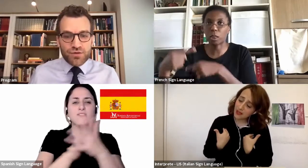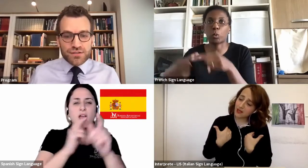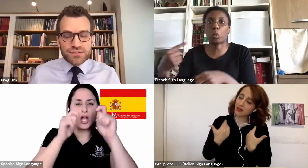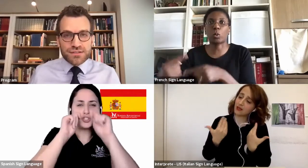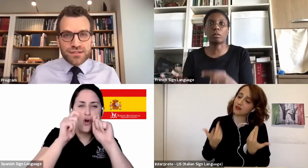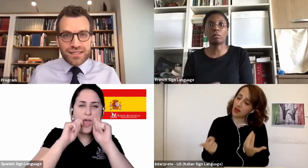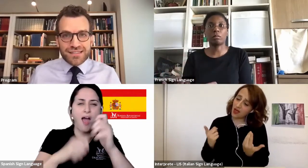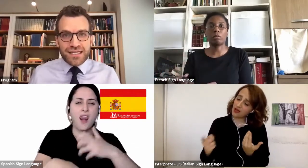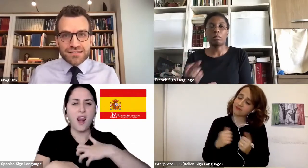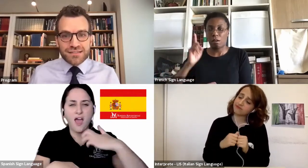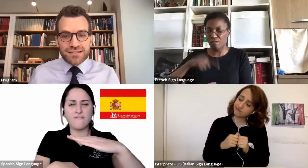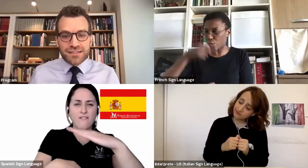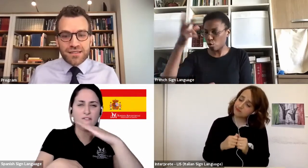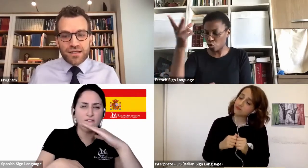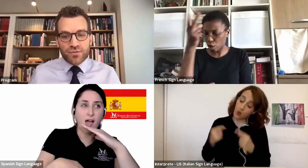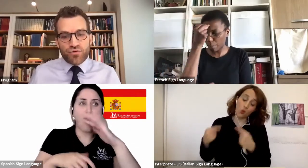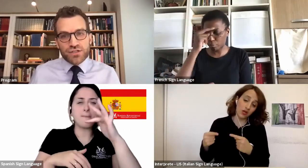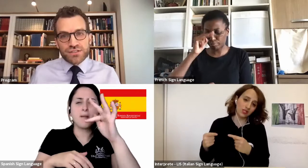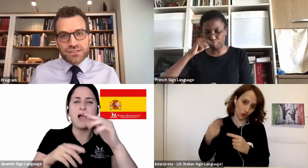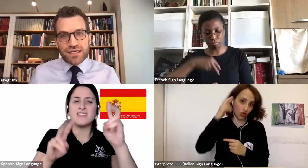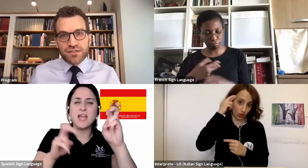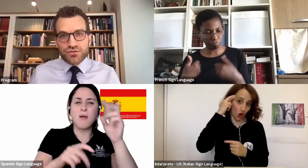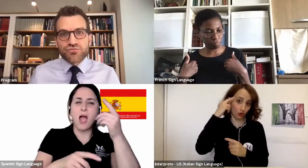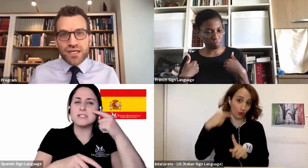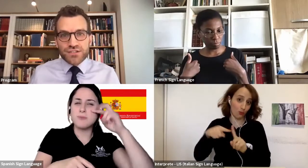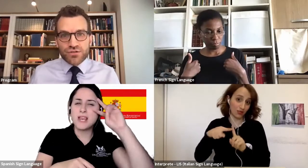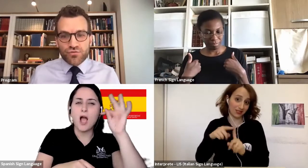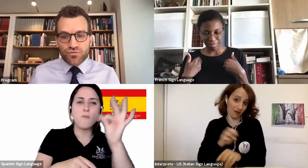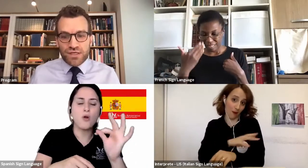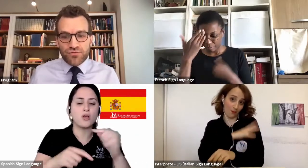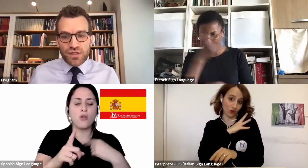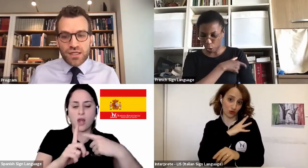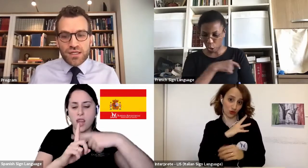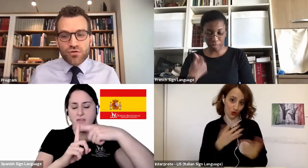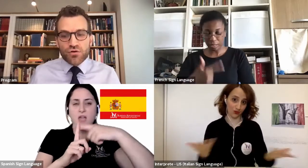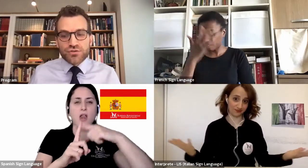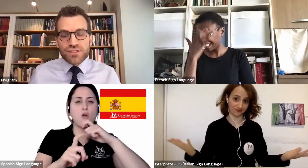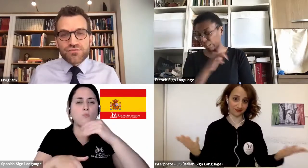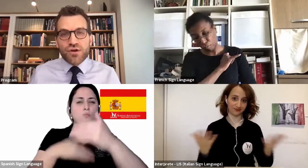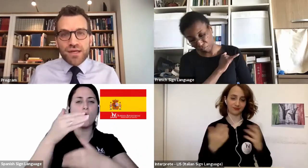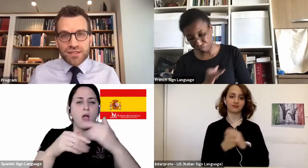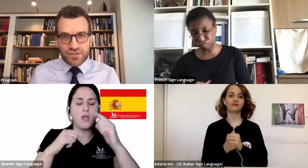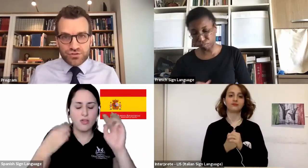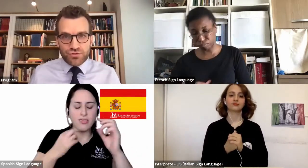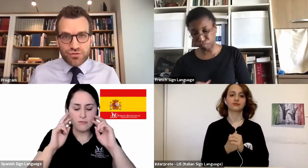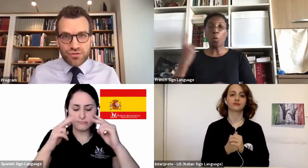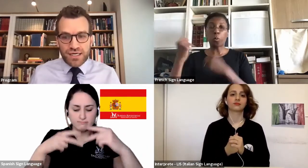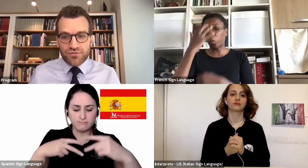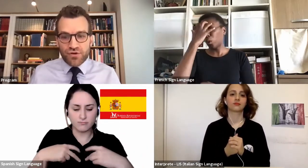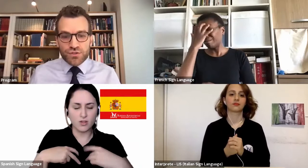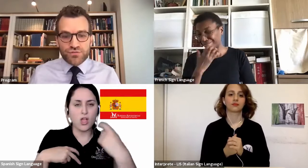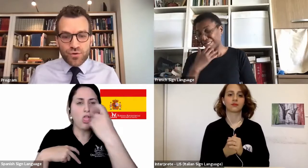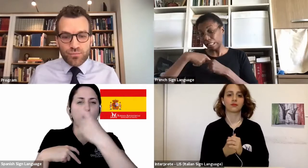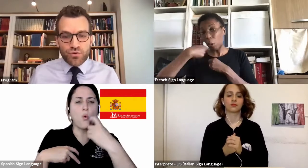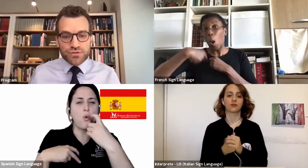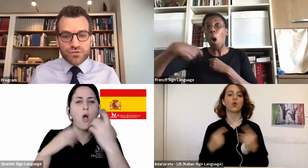experienced, the intensity, the process and the duration of grief, also is very individual and